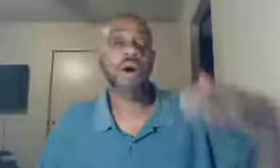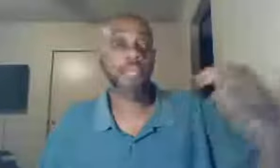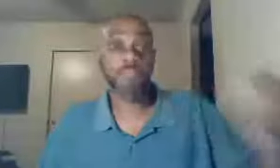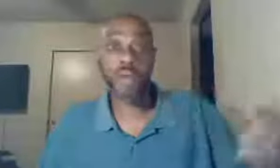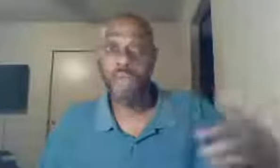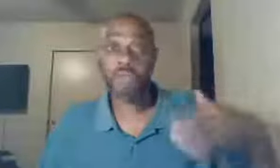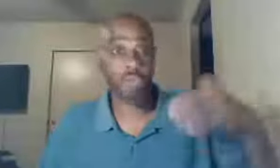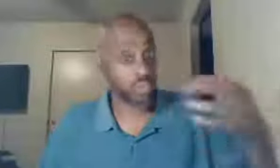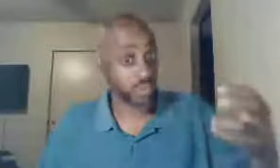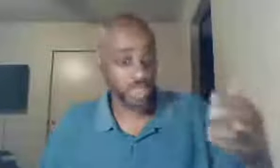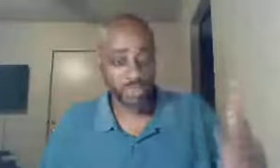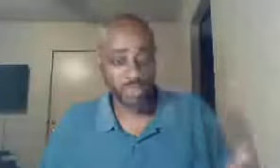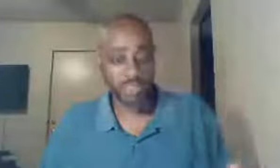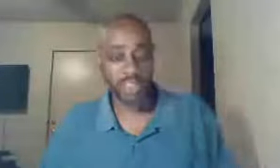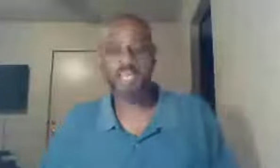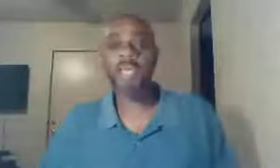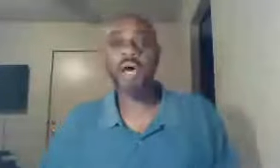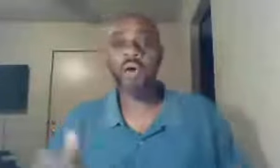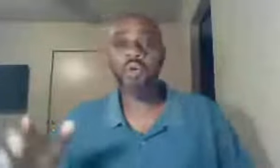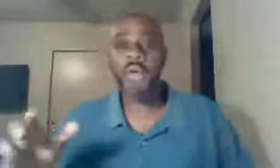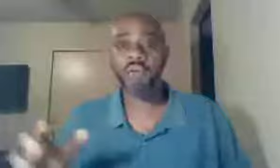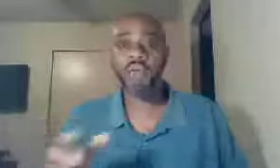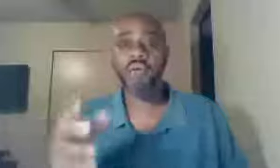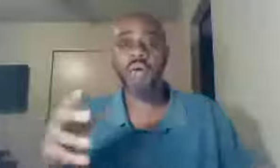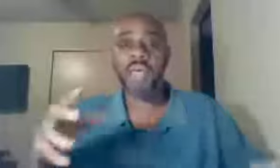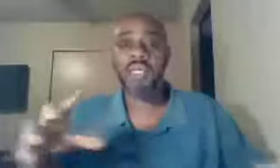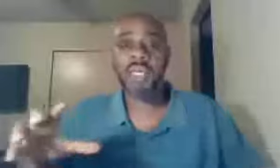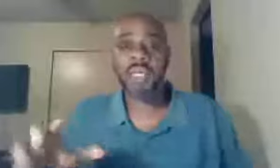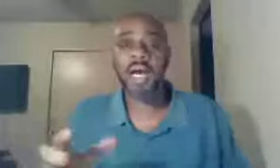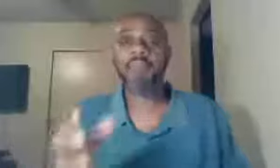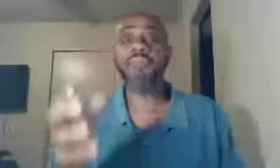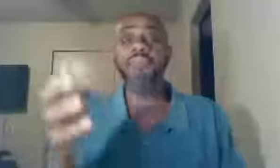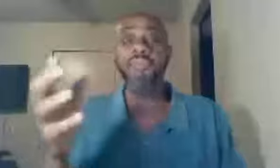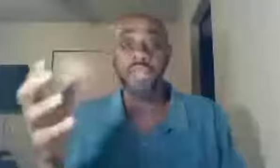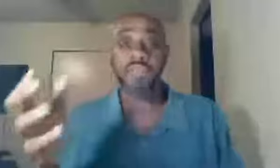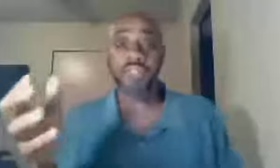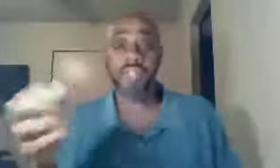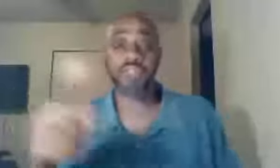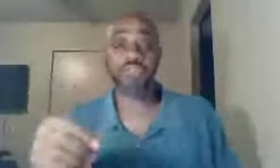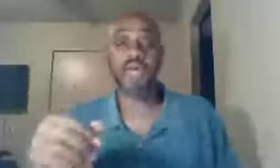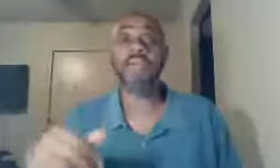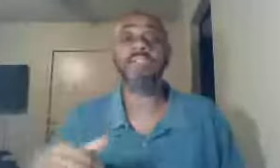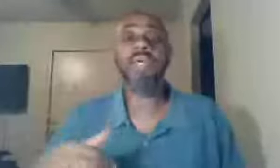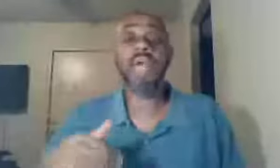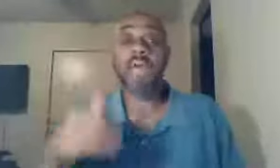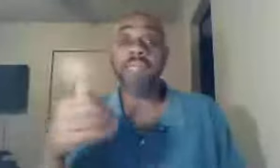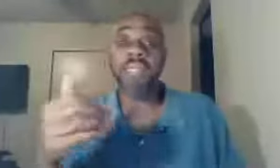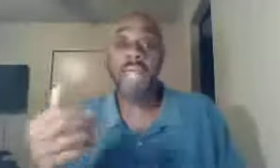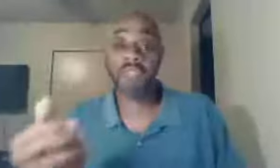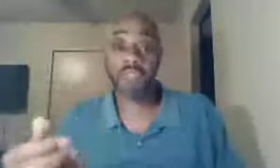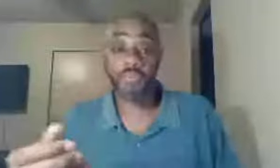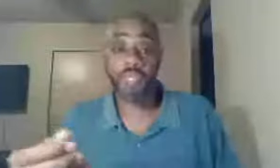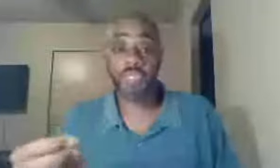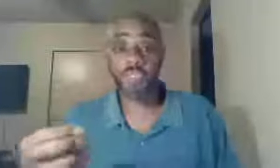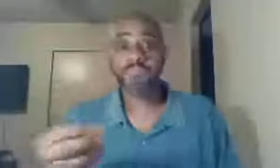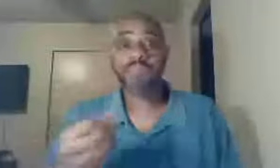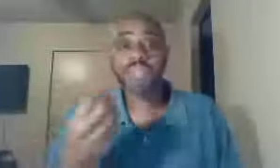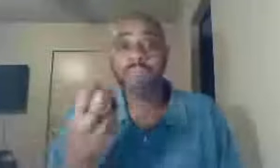Paul, and Apollos, we'll get to in a minute, who had, who had come to faith, in Jesus Christ, and began to preach, the